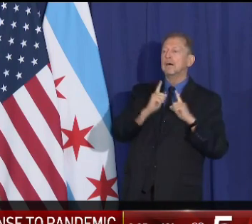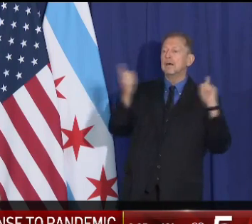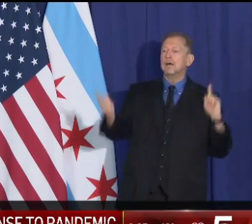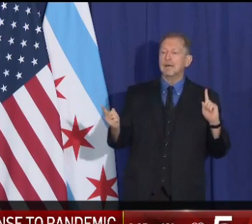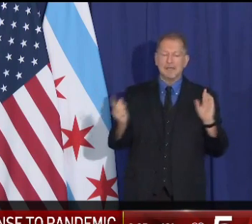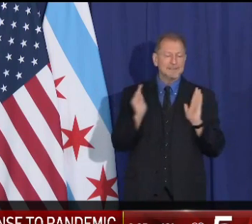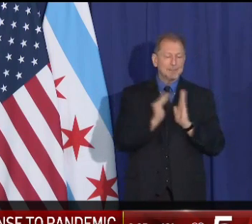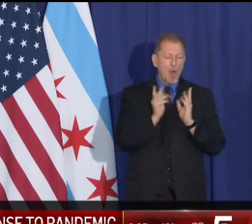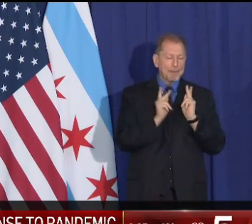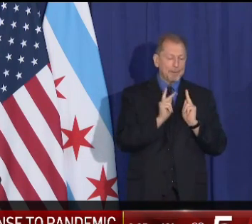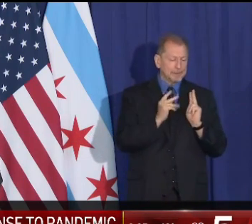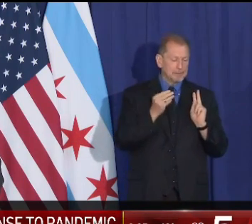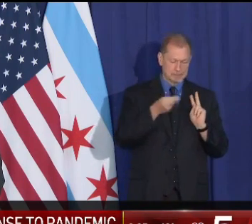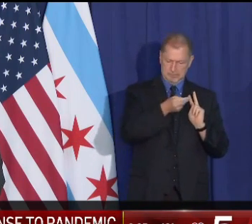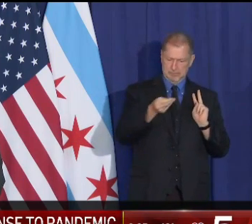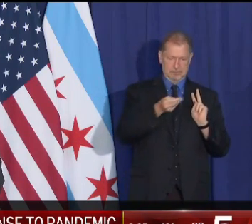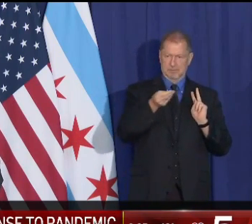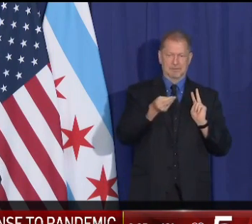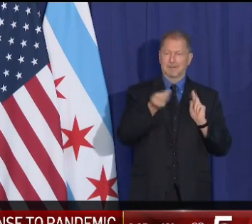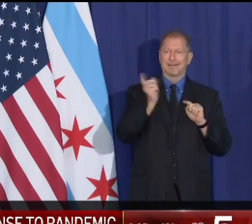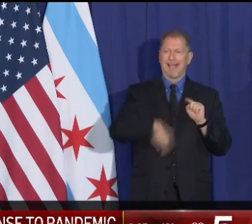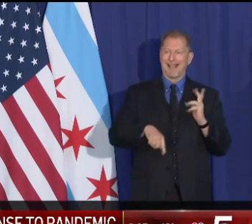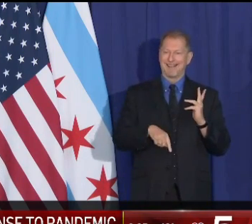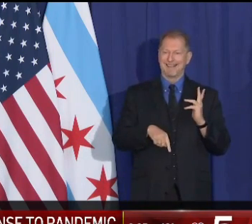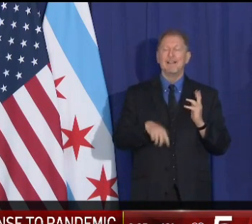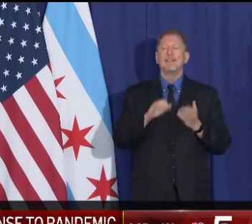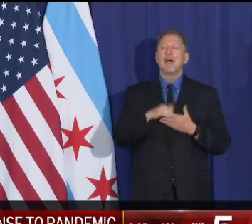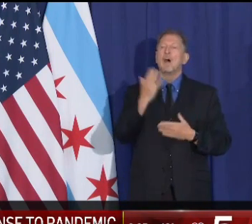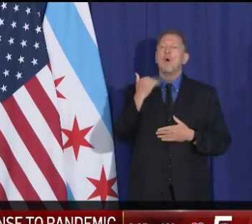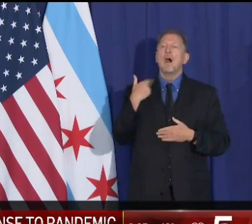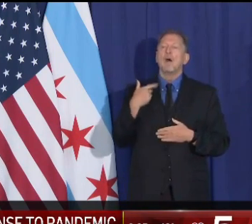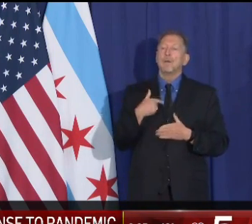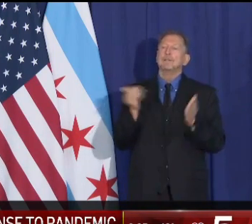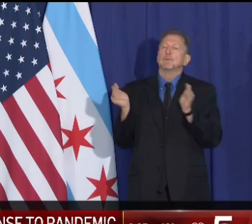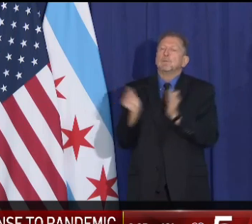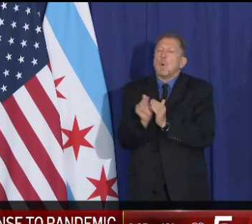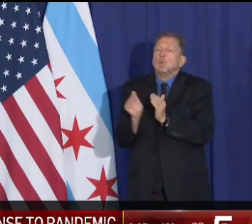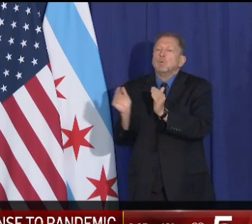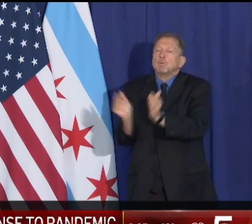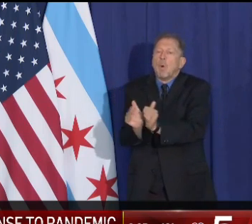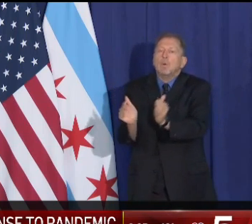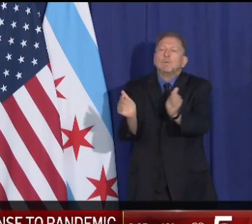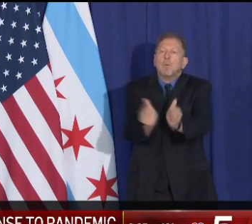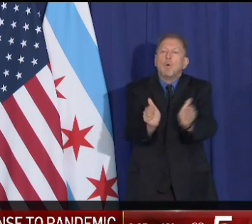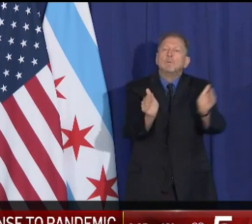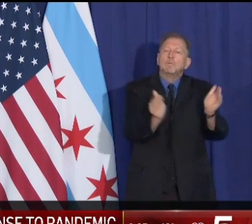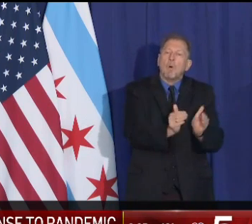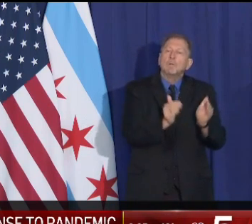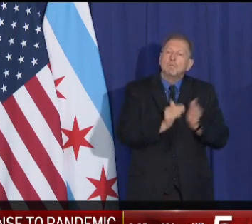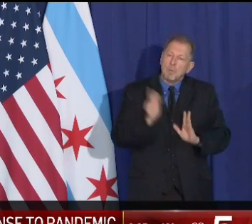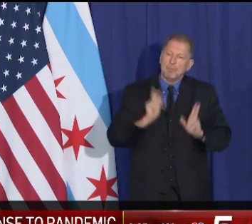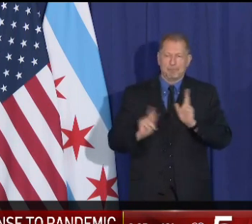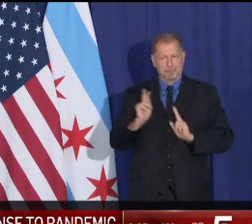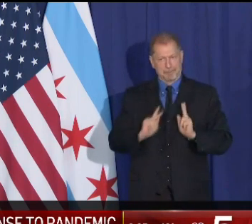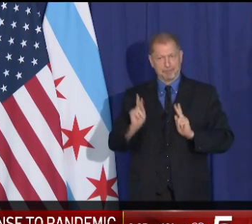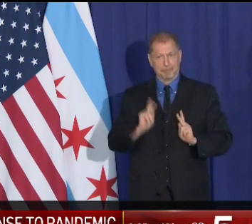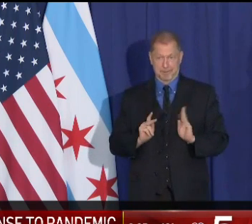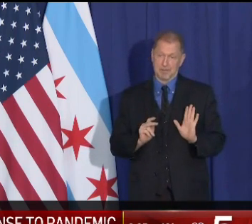That's why we need to keep our group levels and gatherings as small as possible.